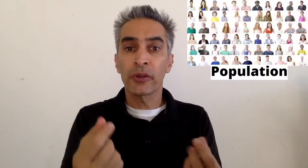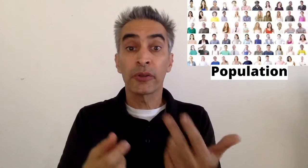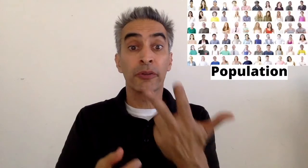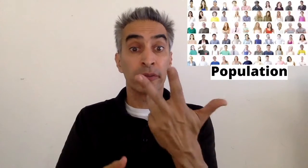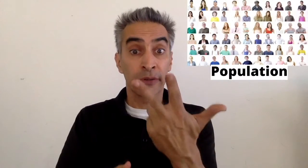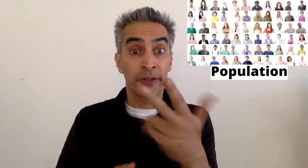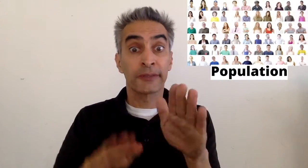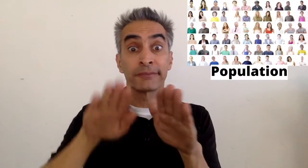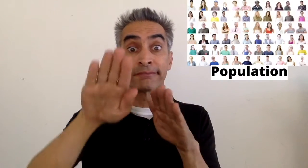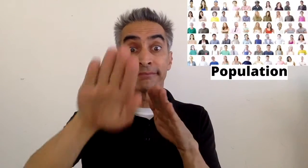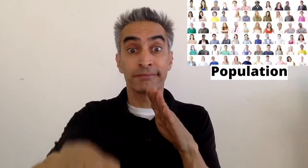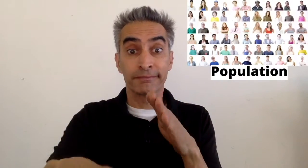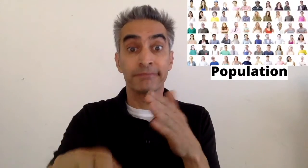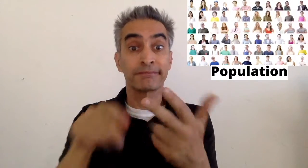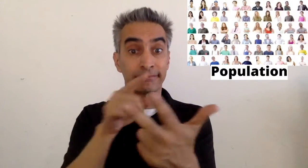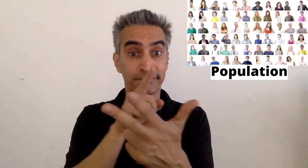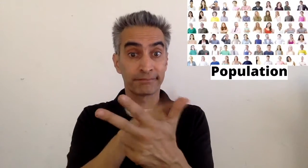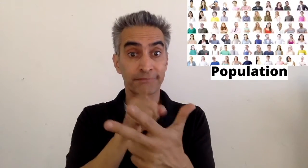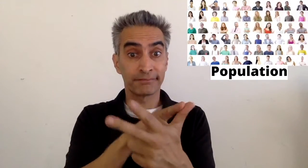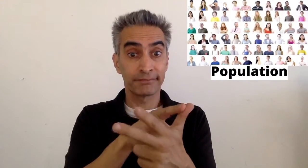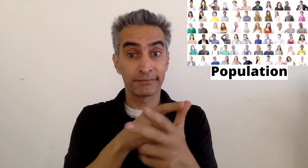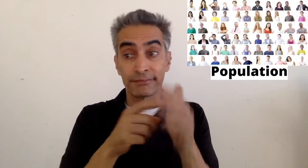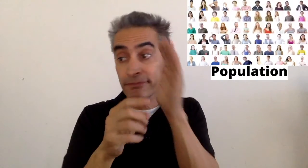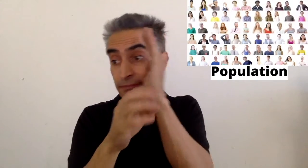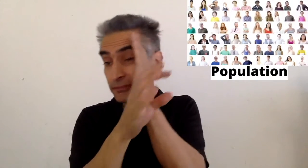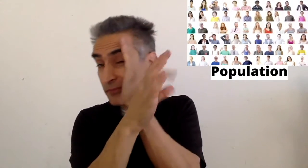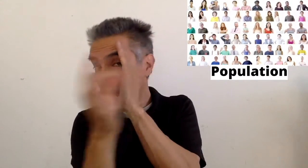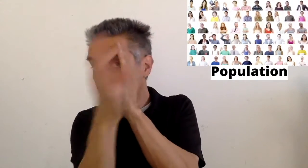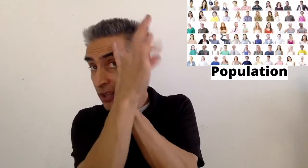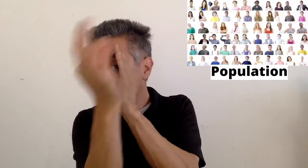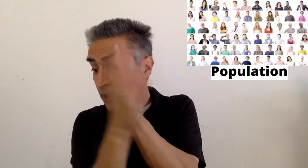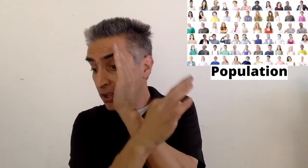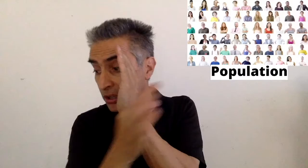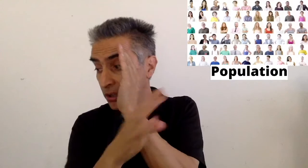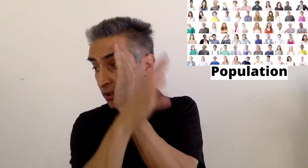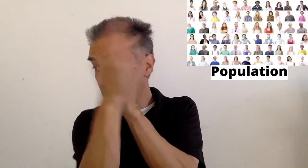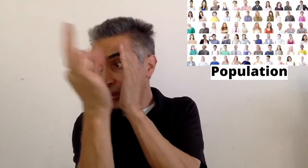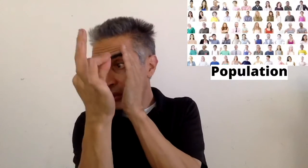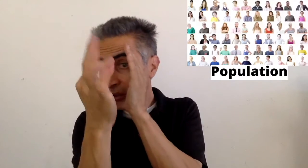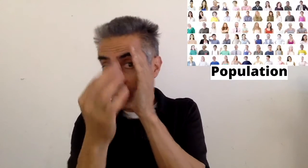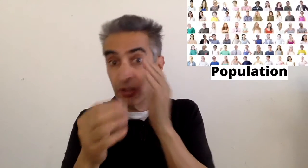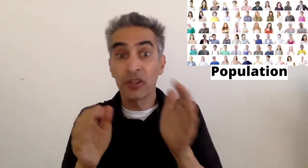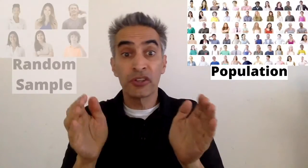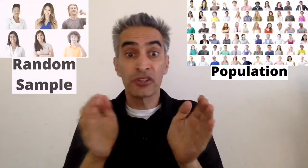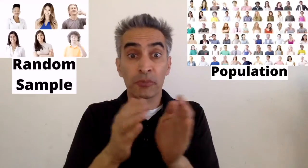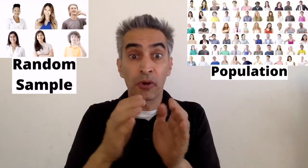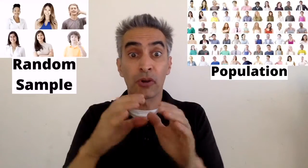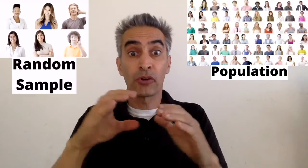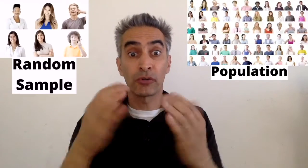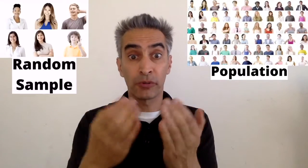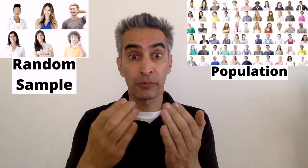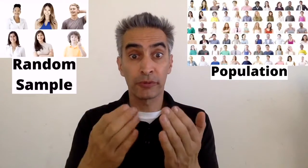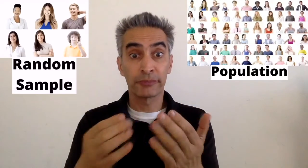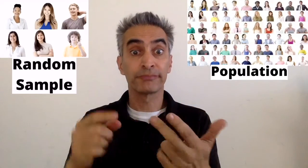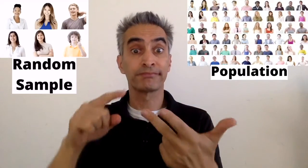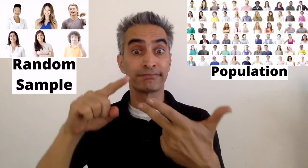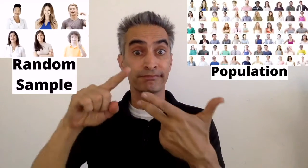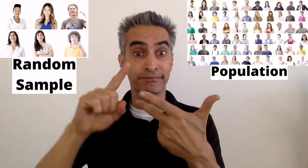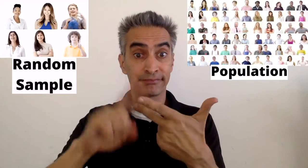So what they do is they follow three steps. They randomly pick people from the population and create a small